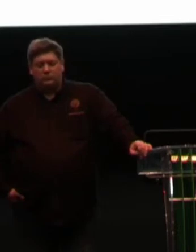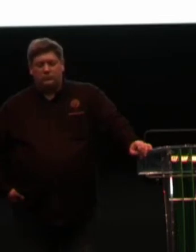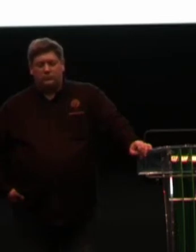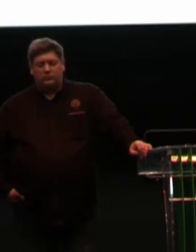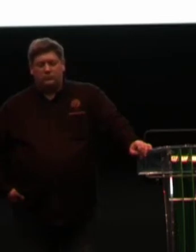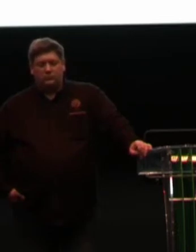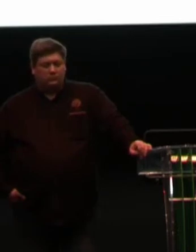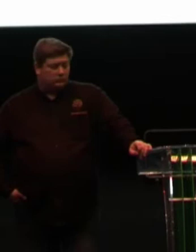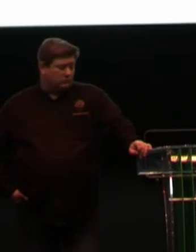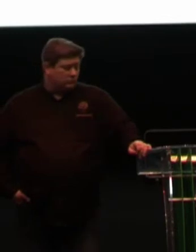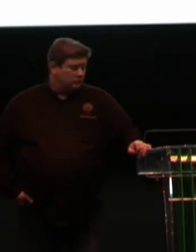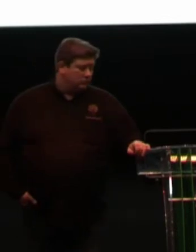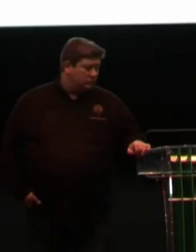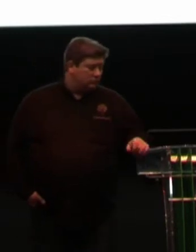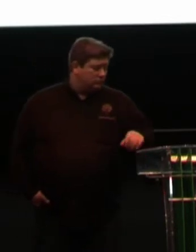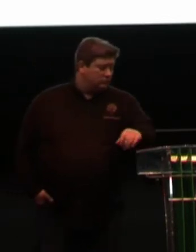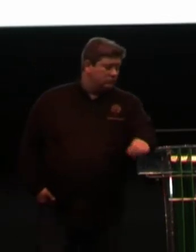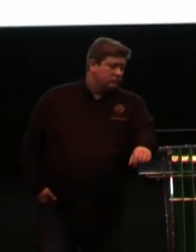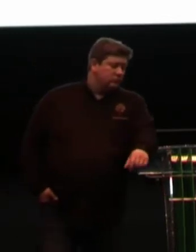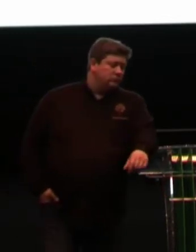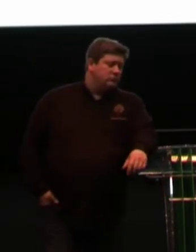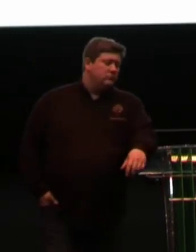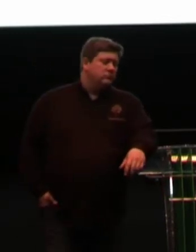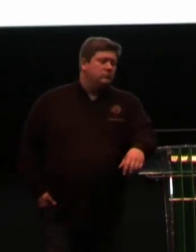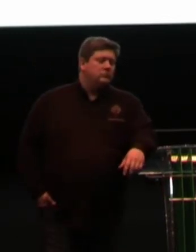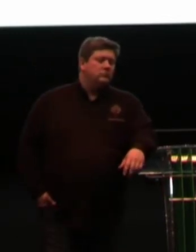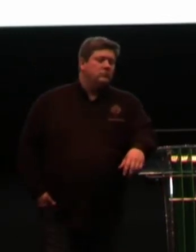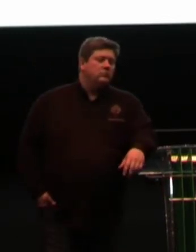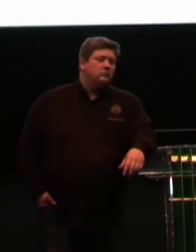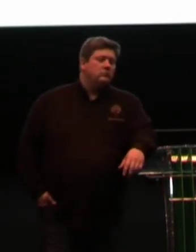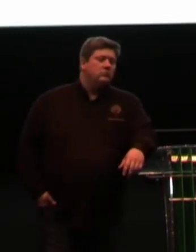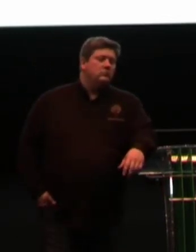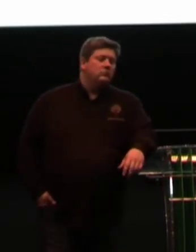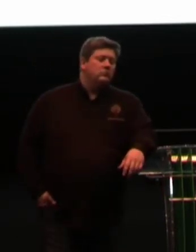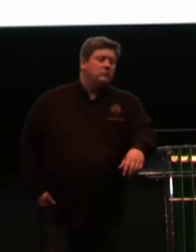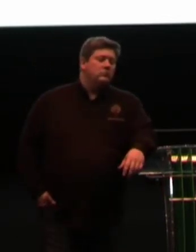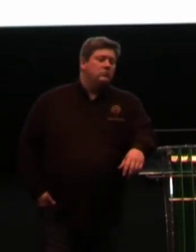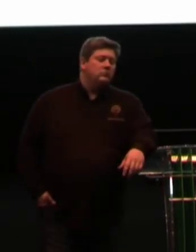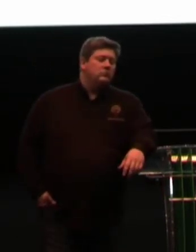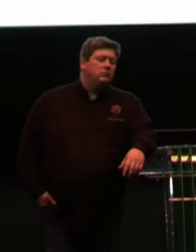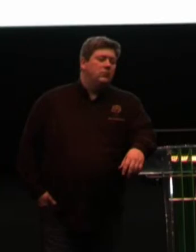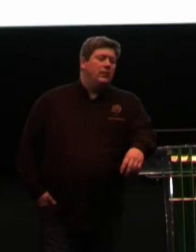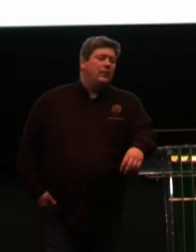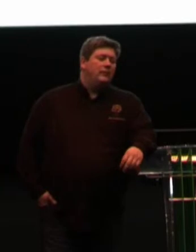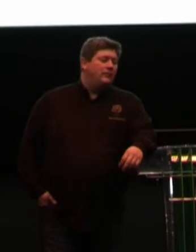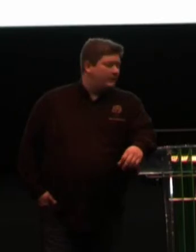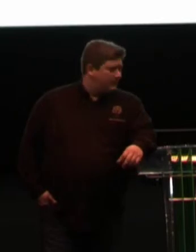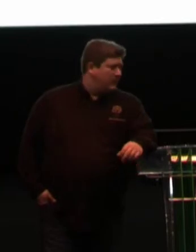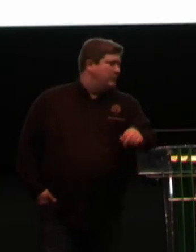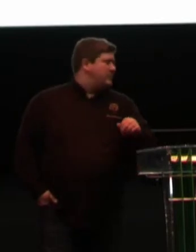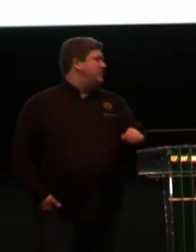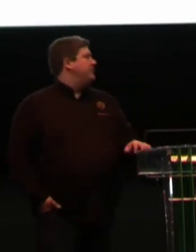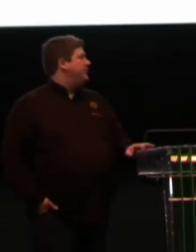die. And just they would incinerate them. Scattered the ashes on this road. But the Lord delivered her from that place in a